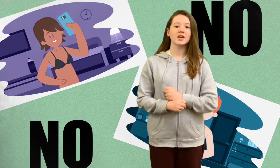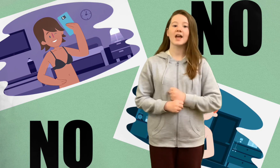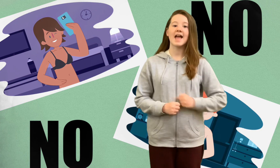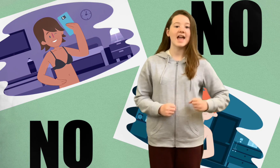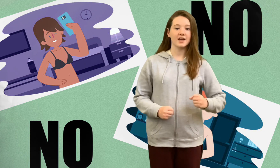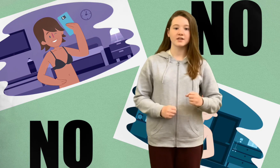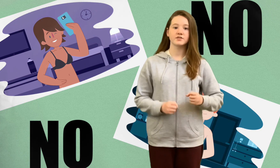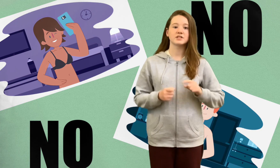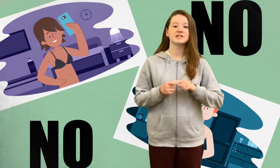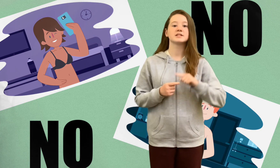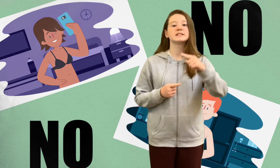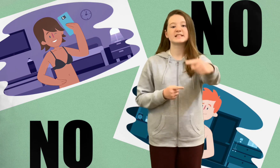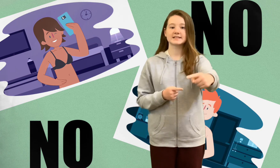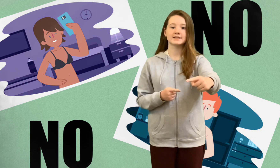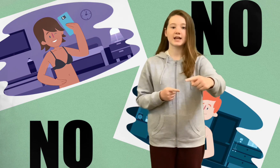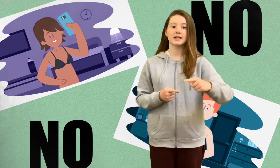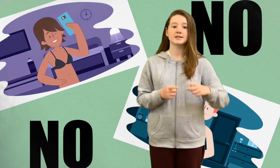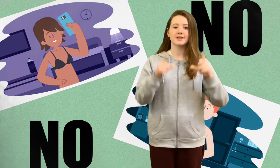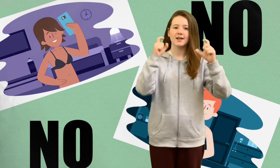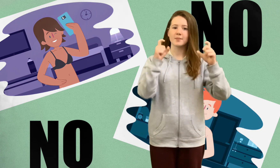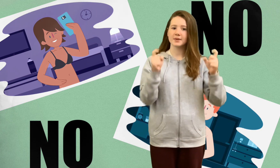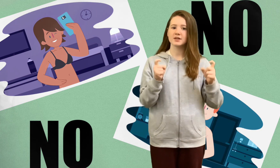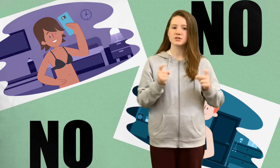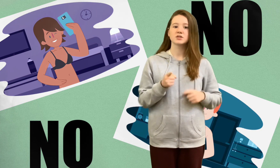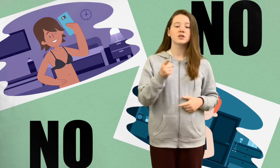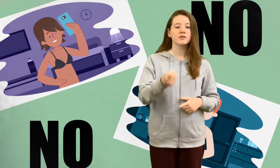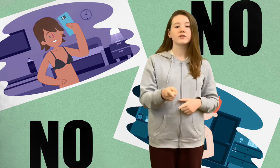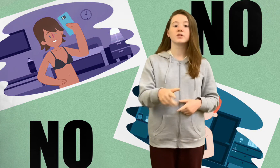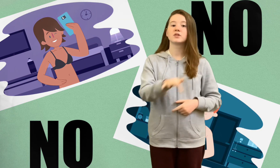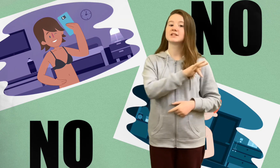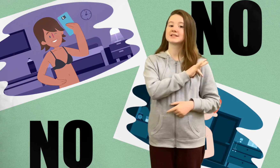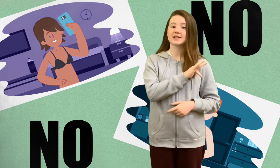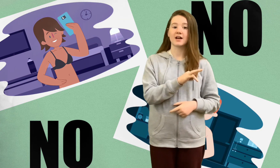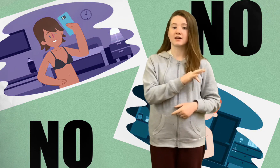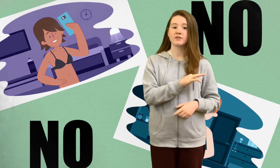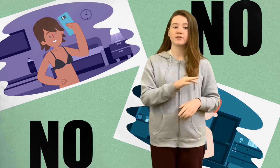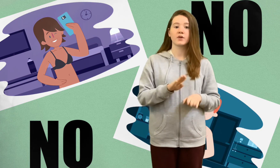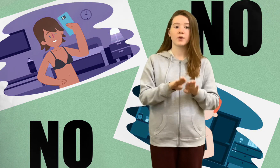Never, ever send a picture of yourself with no clothes on.